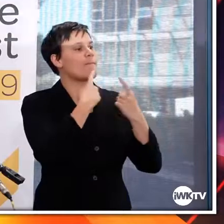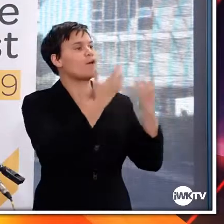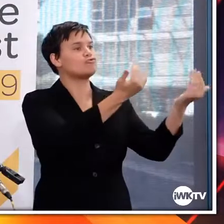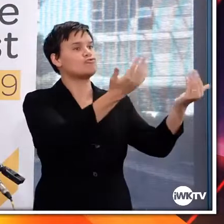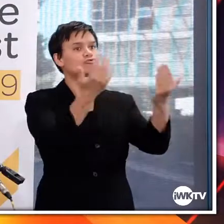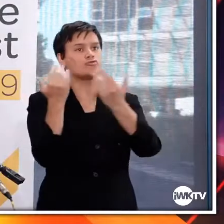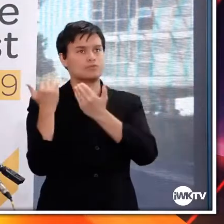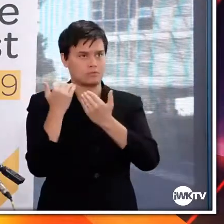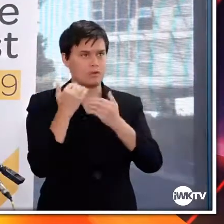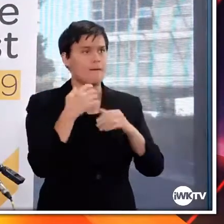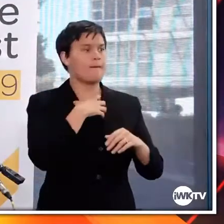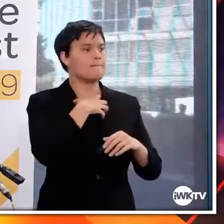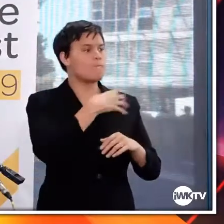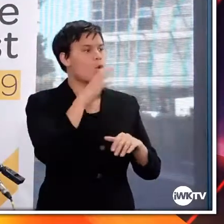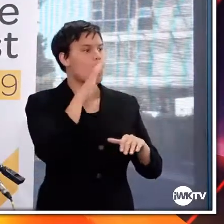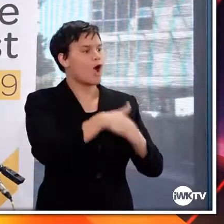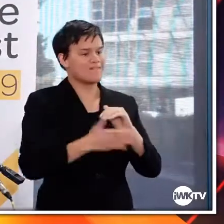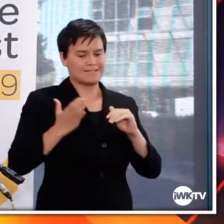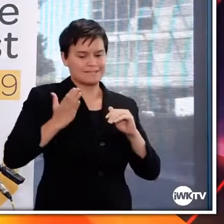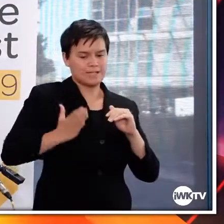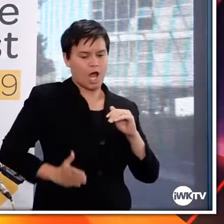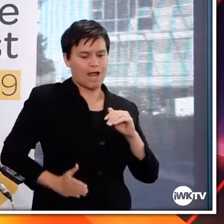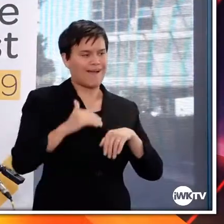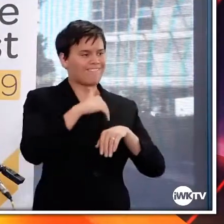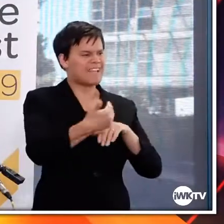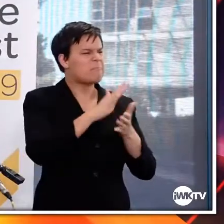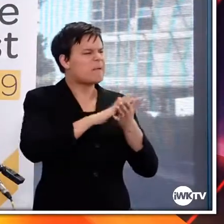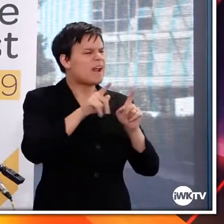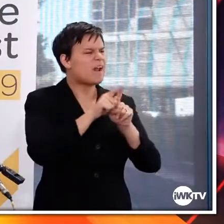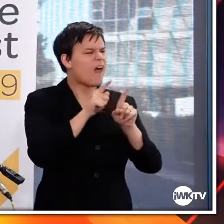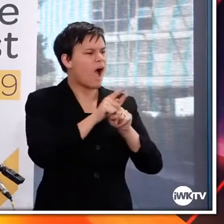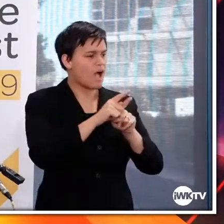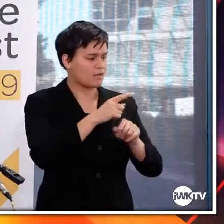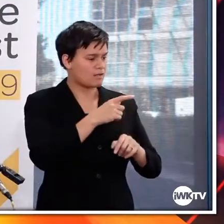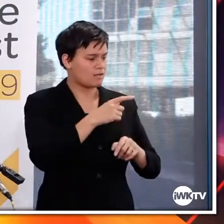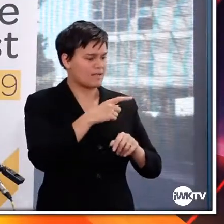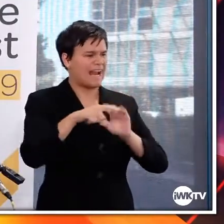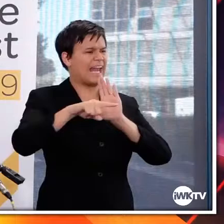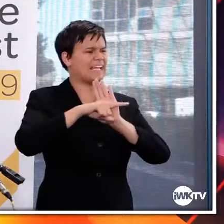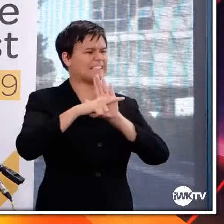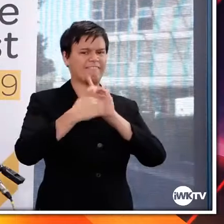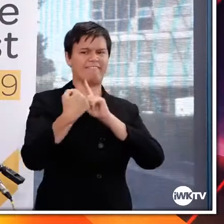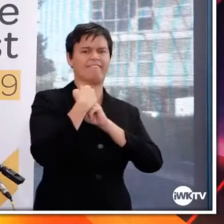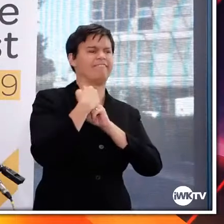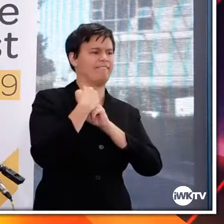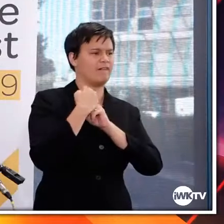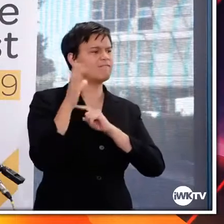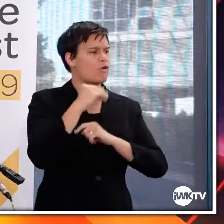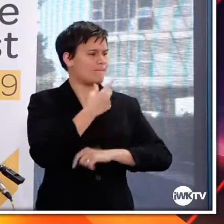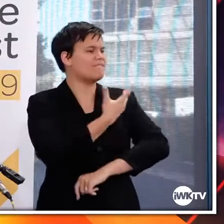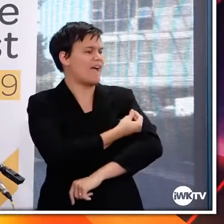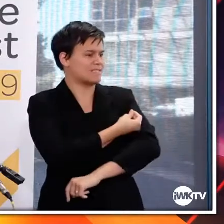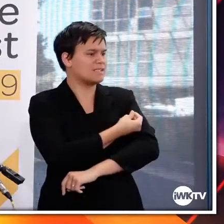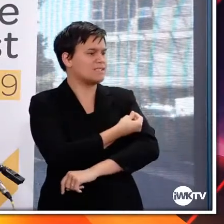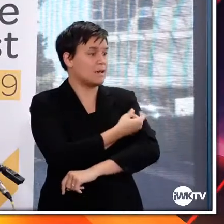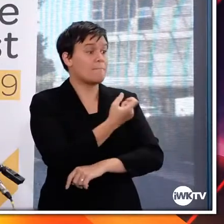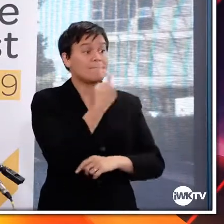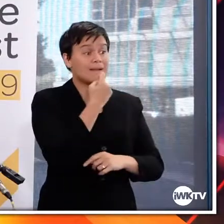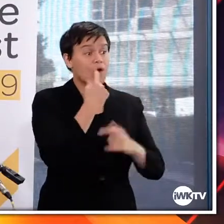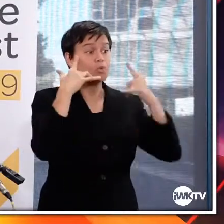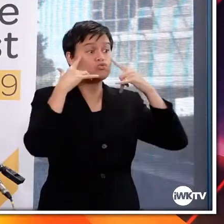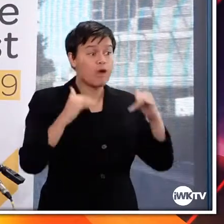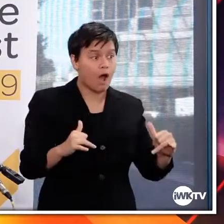side effect reports. And that's really useful, because that's helped to confirm what we're seeing in clinical trials, that